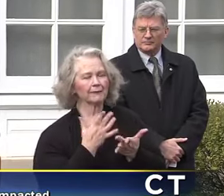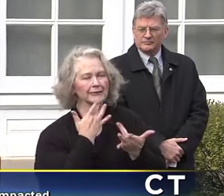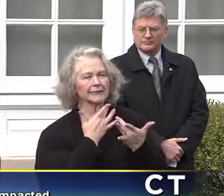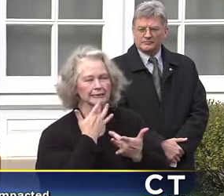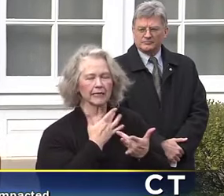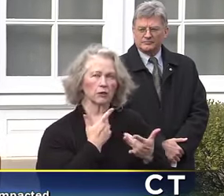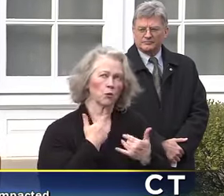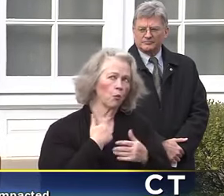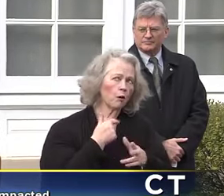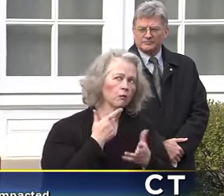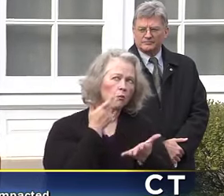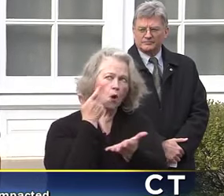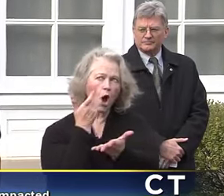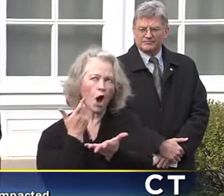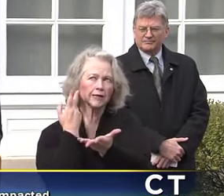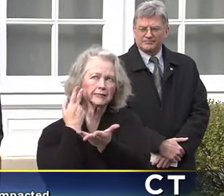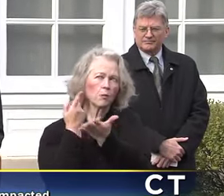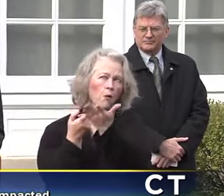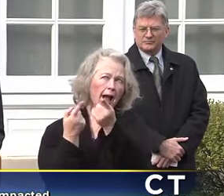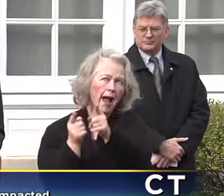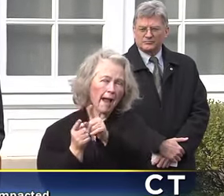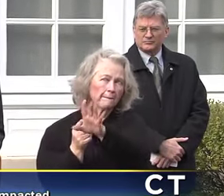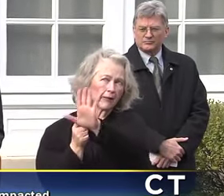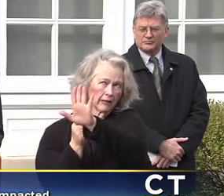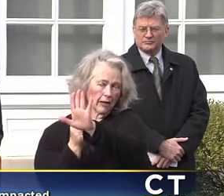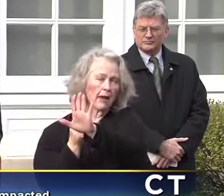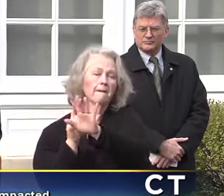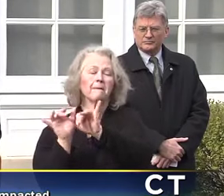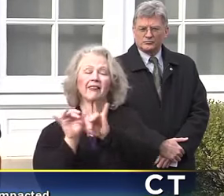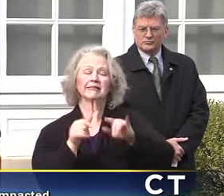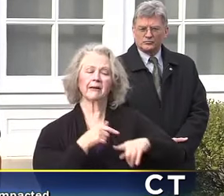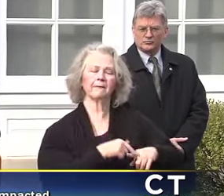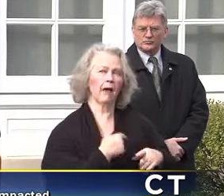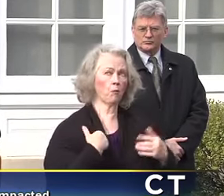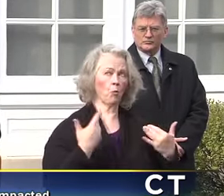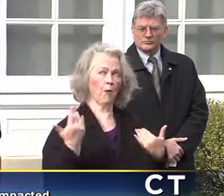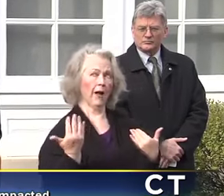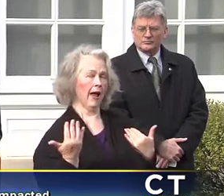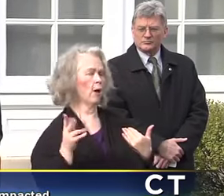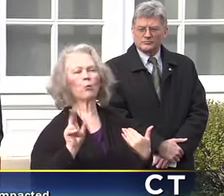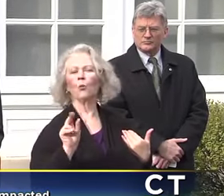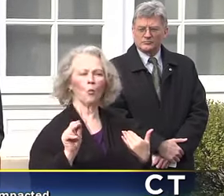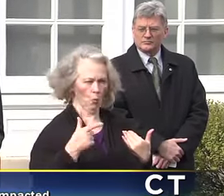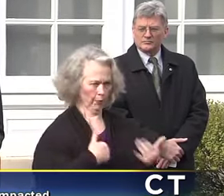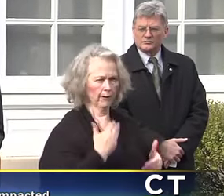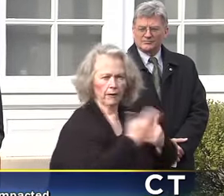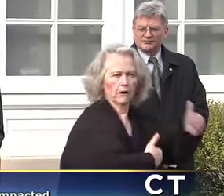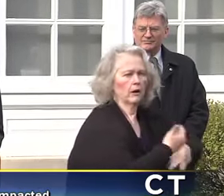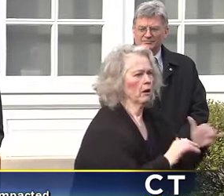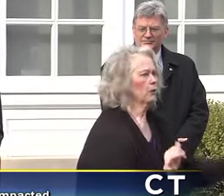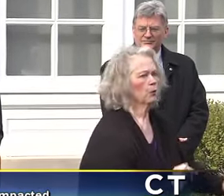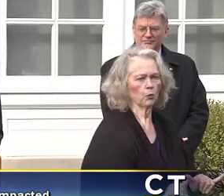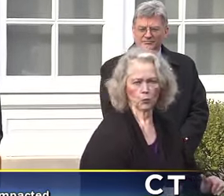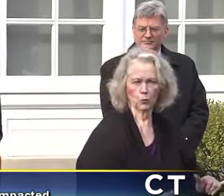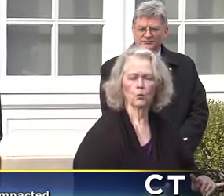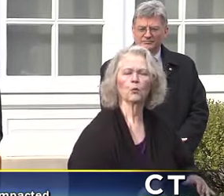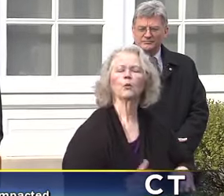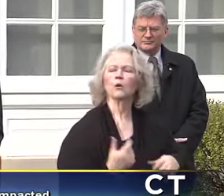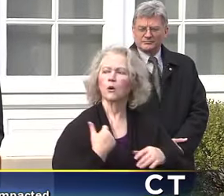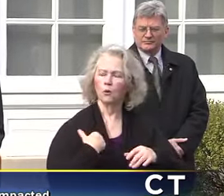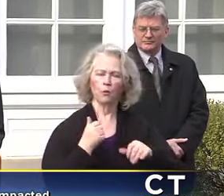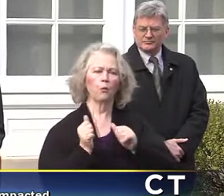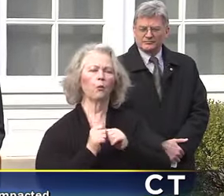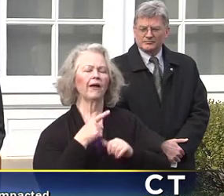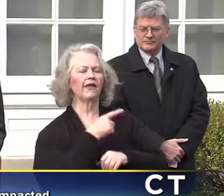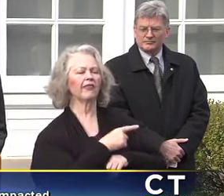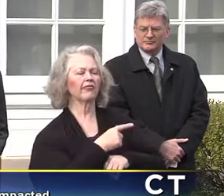that in real time, staying very close to D.C. But at the same time, as the governor mentioned, we're not waiting for D.C. Secretary McCaw and myself with Chief of Staff Mounds